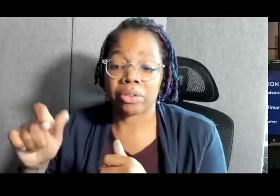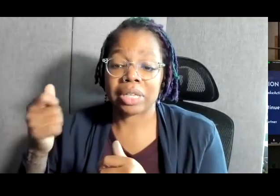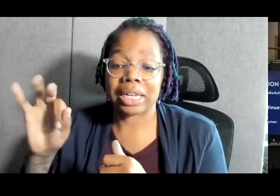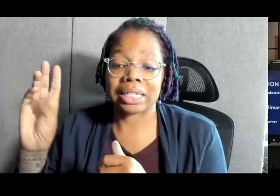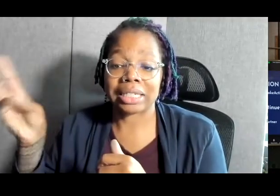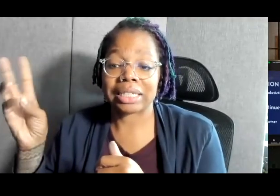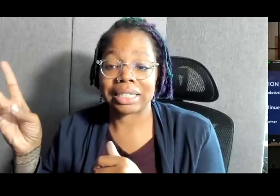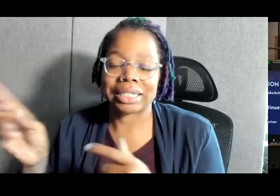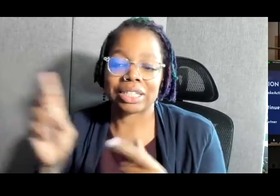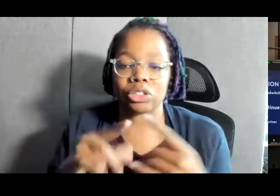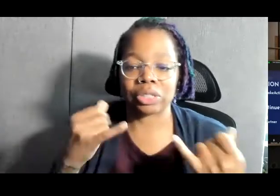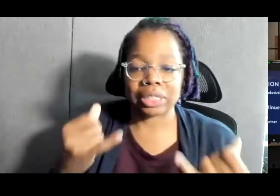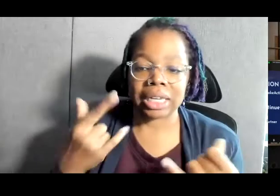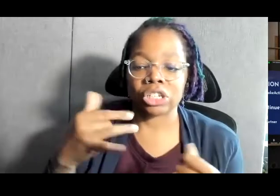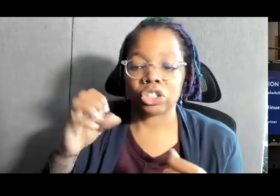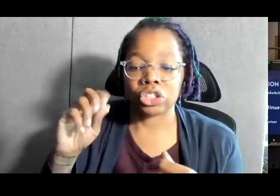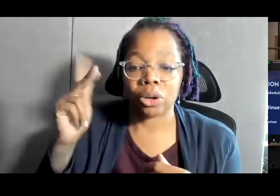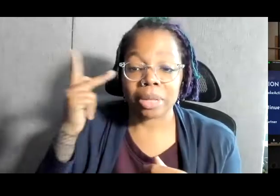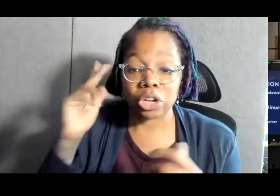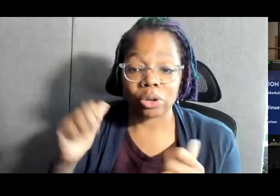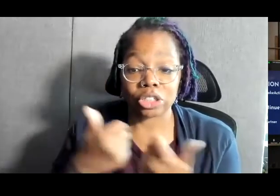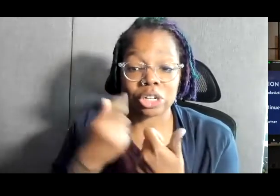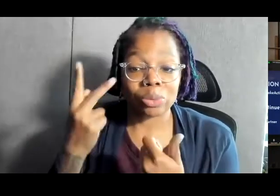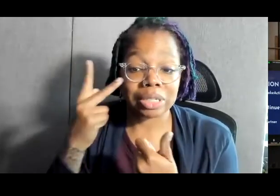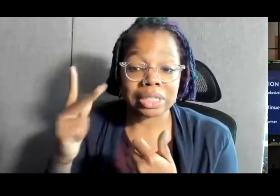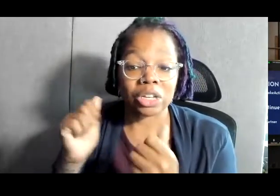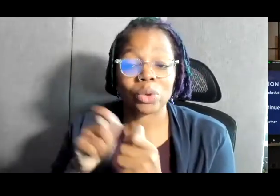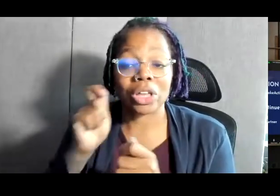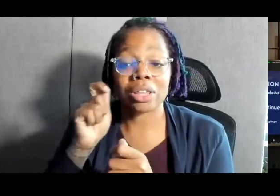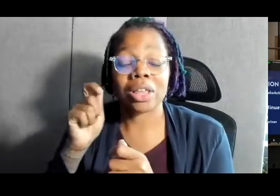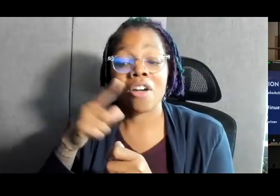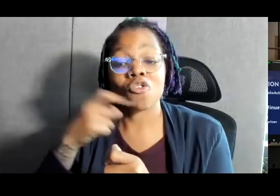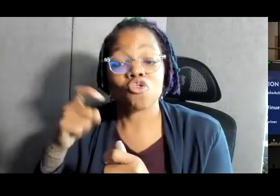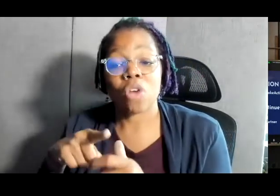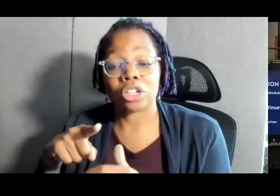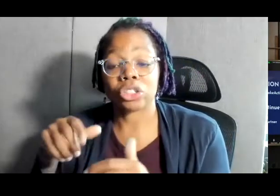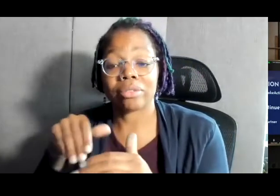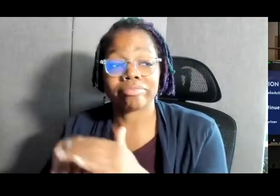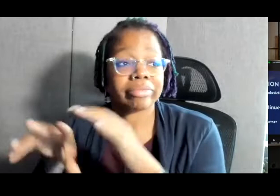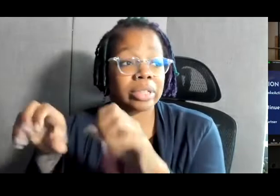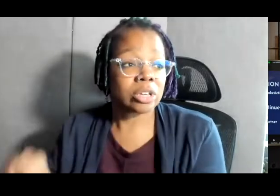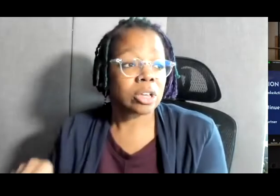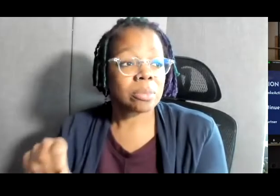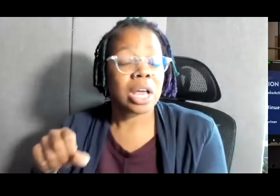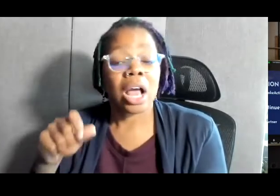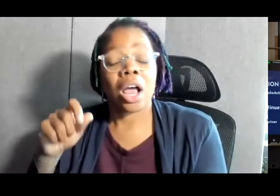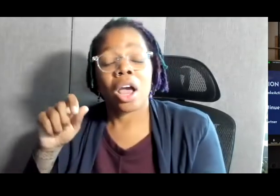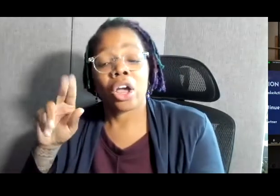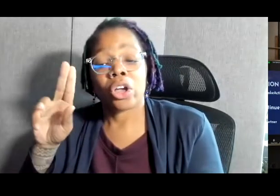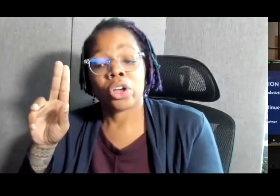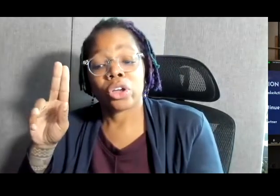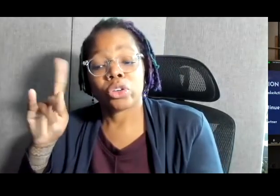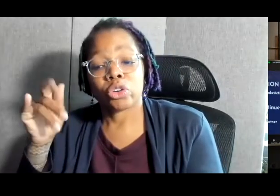to today. The geopolitical challenges, as we've seen with the Russian invasion of Ukraine recently. We're contending with the rise